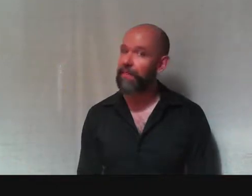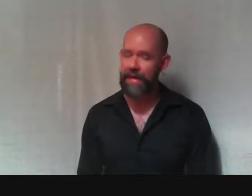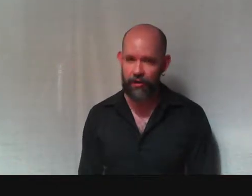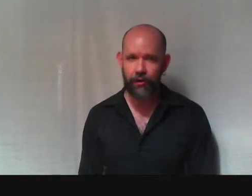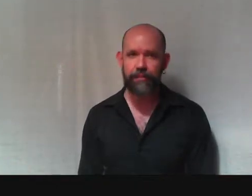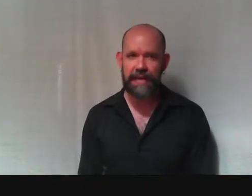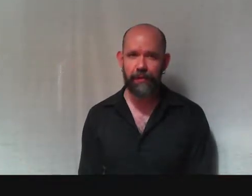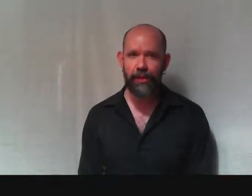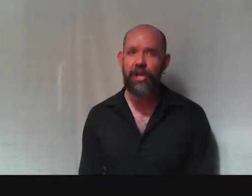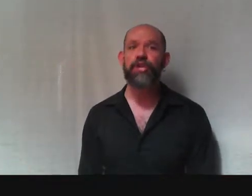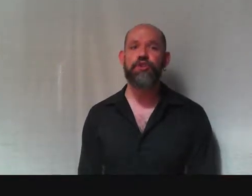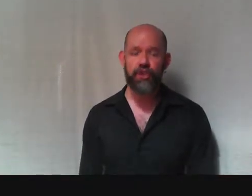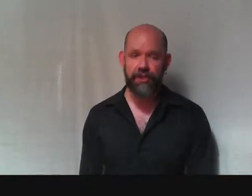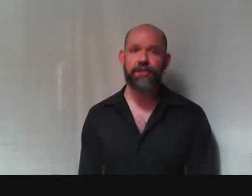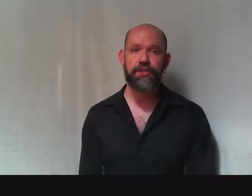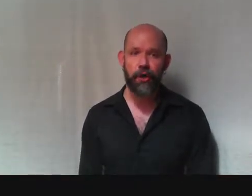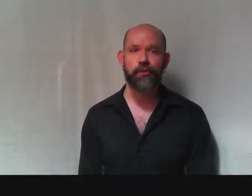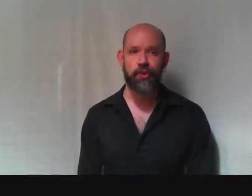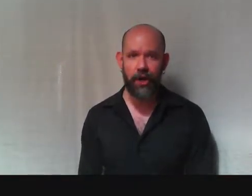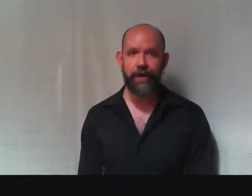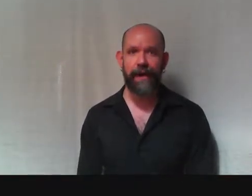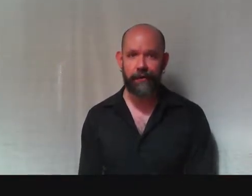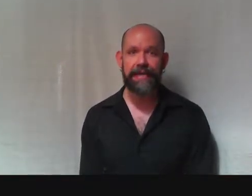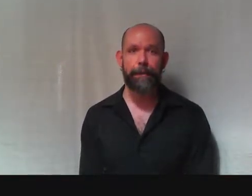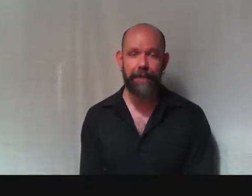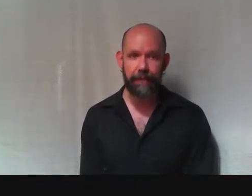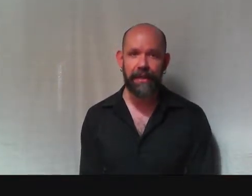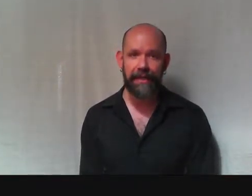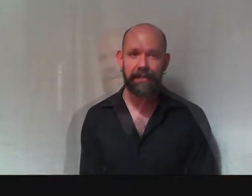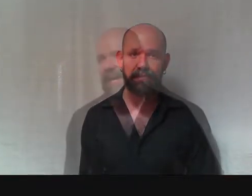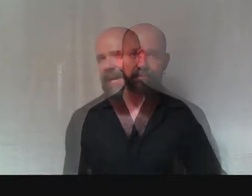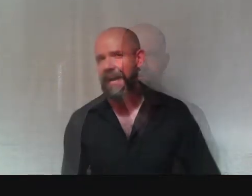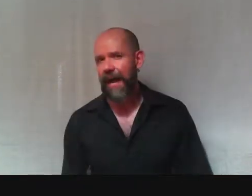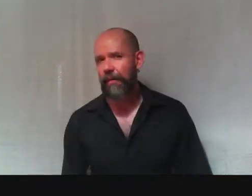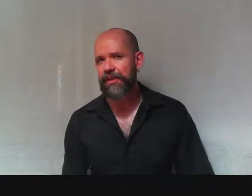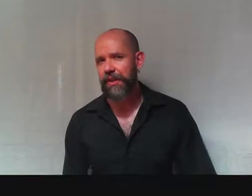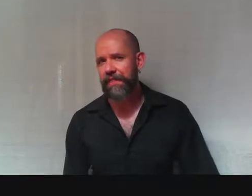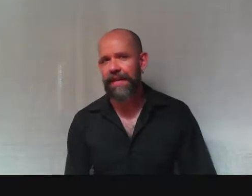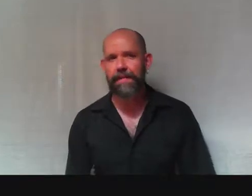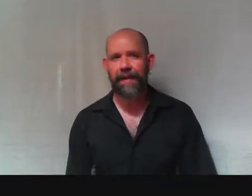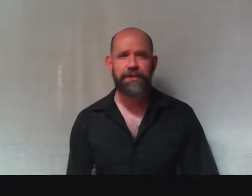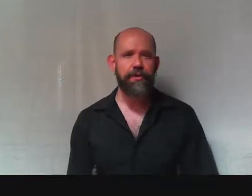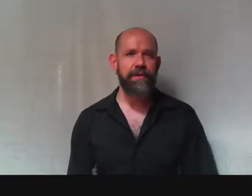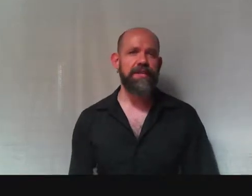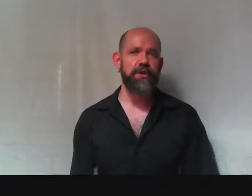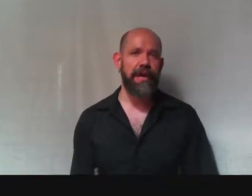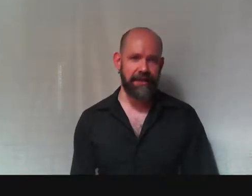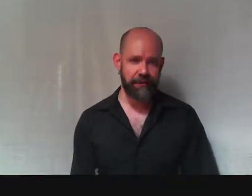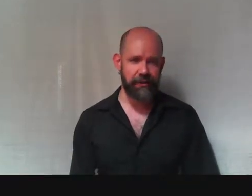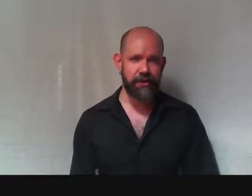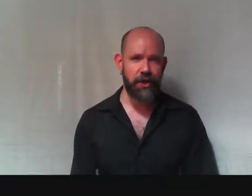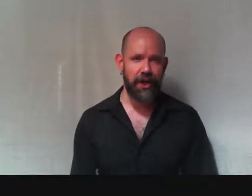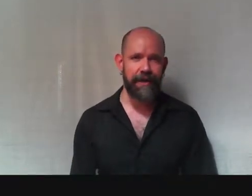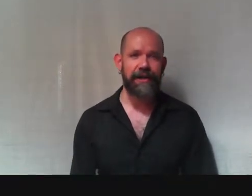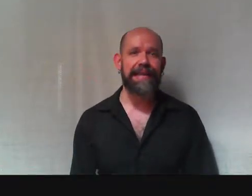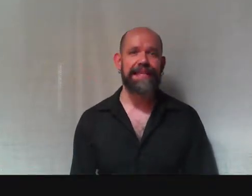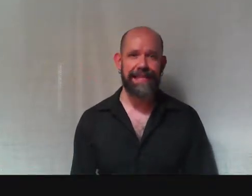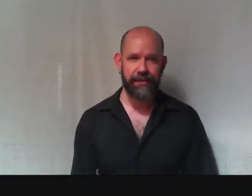that good people just don't talk about in public. I want you to think about the two things you're not supposed to talk about at the dinner